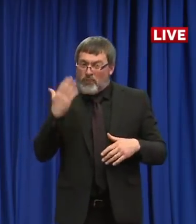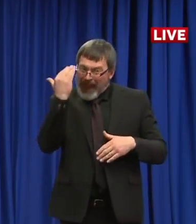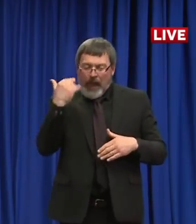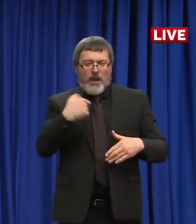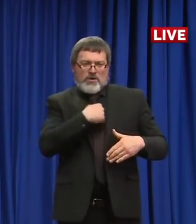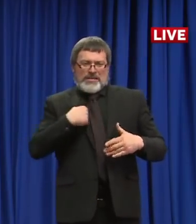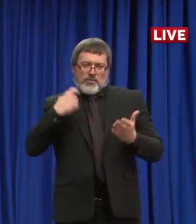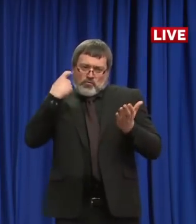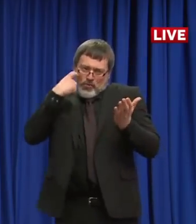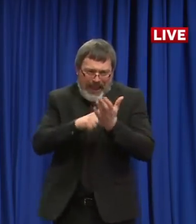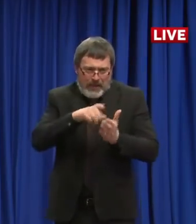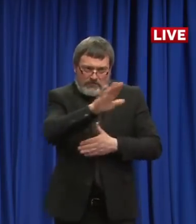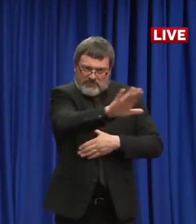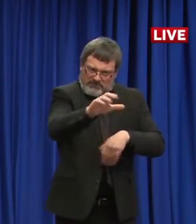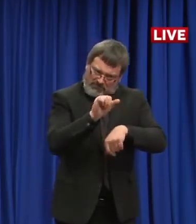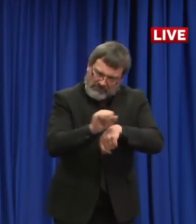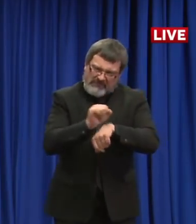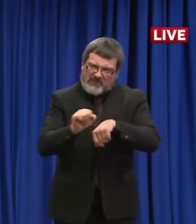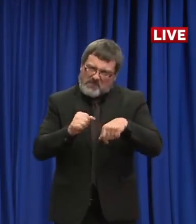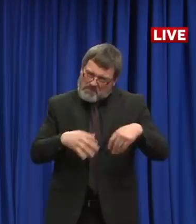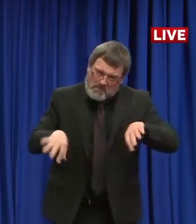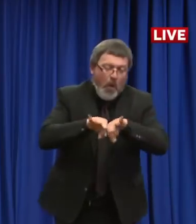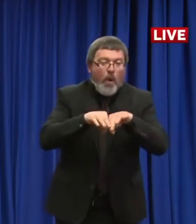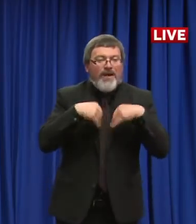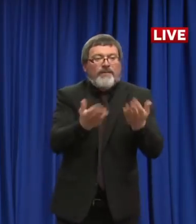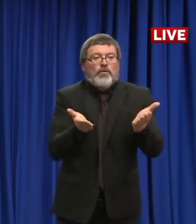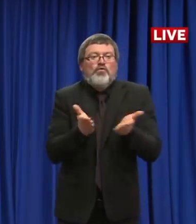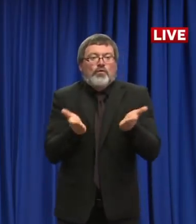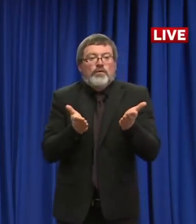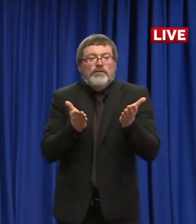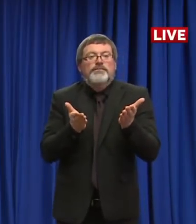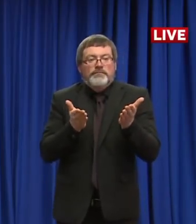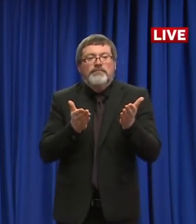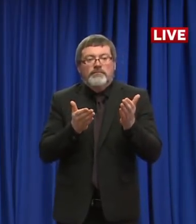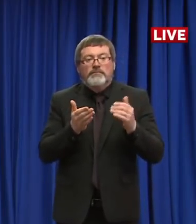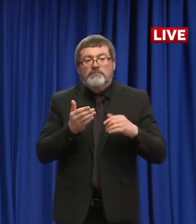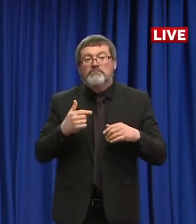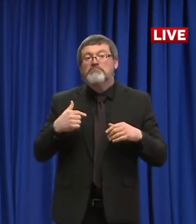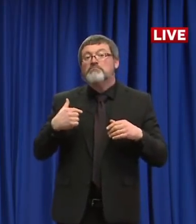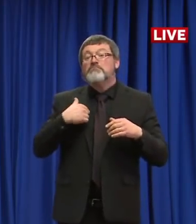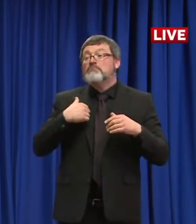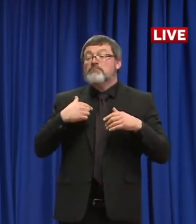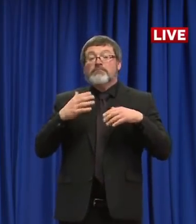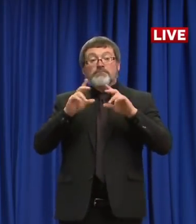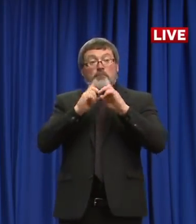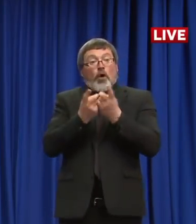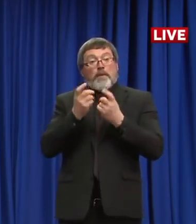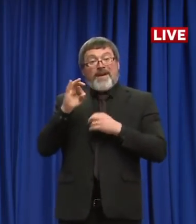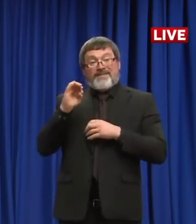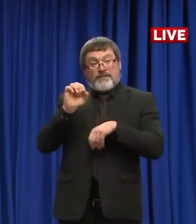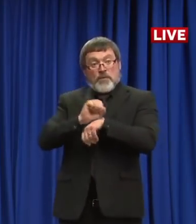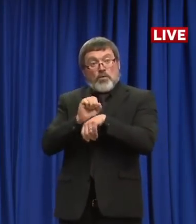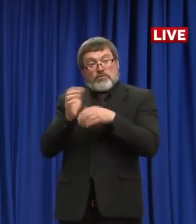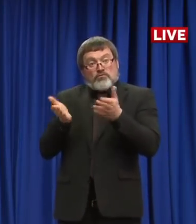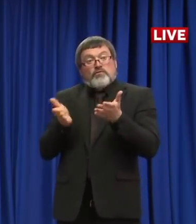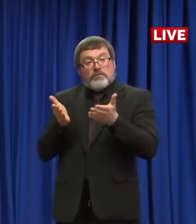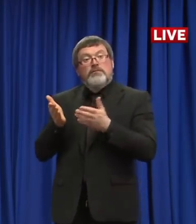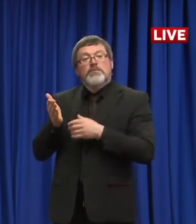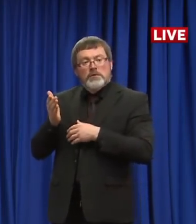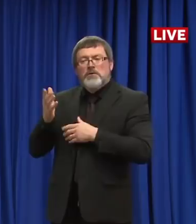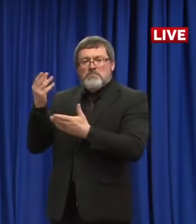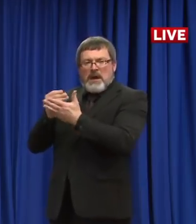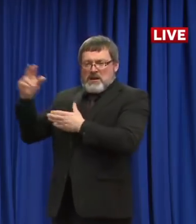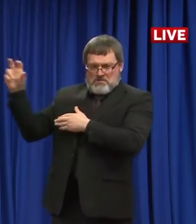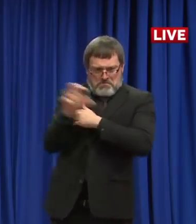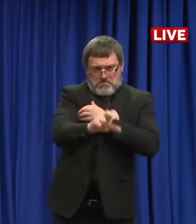of Employment Security will use general funds, which we're confident can eventually be backfilled with federal relief funds, to provide stipends to the employees